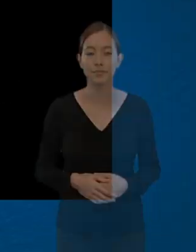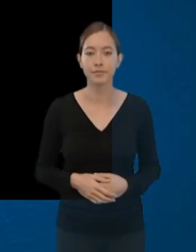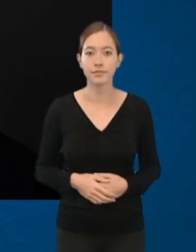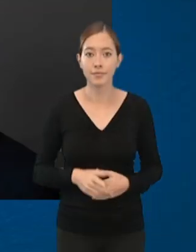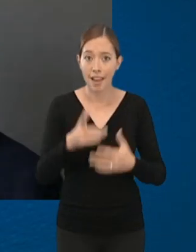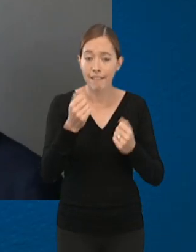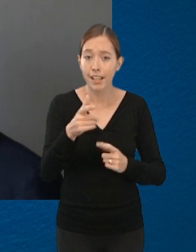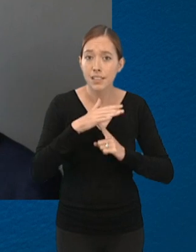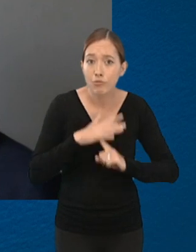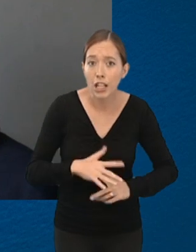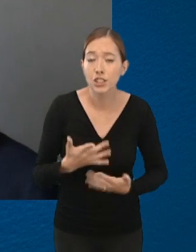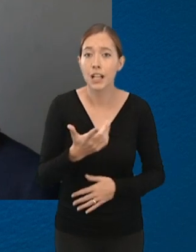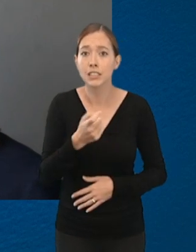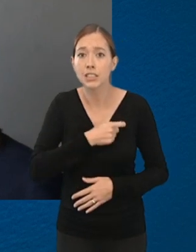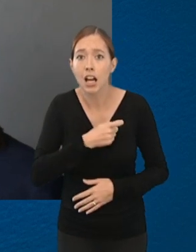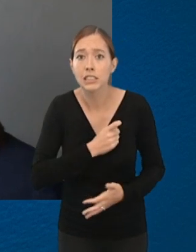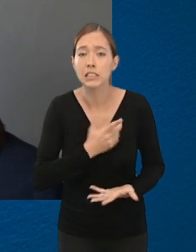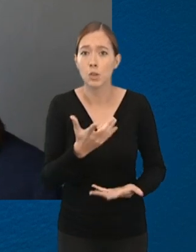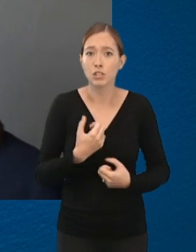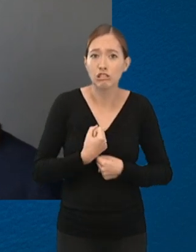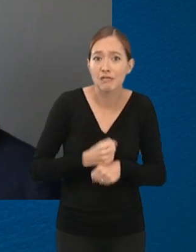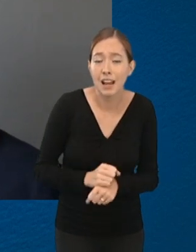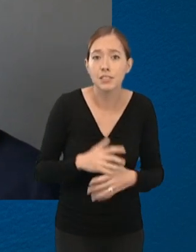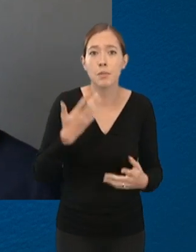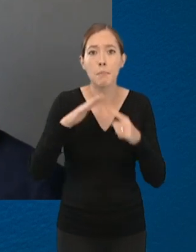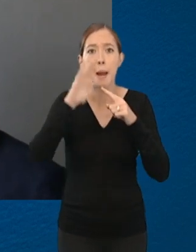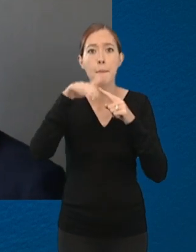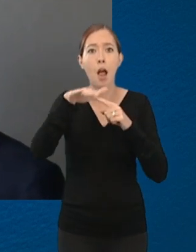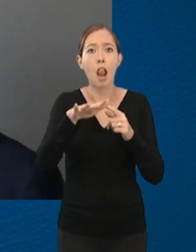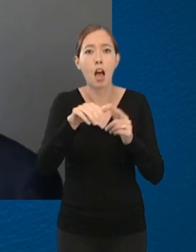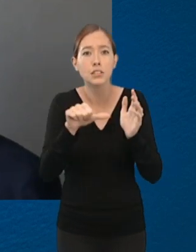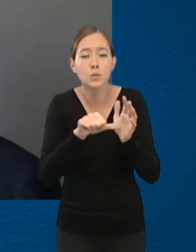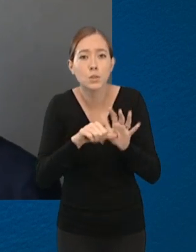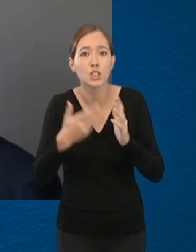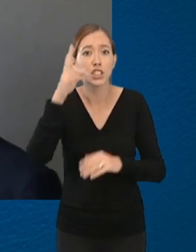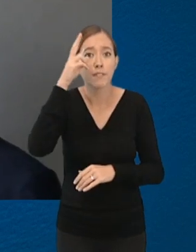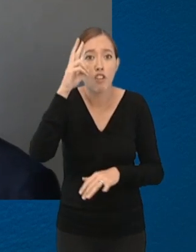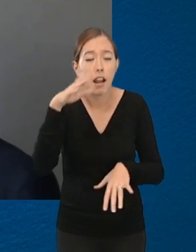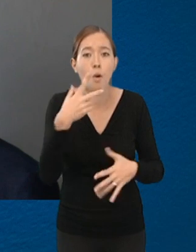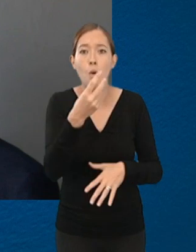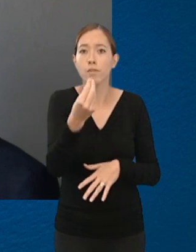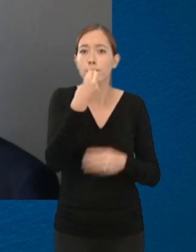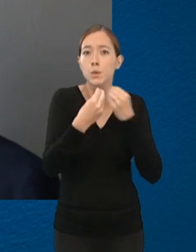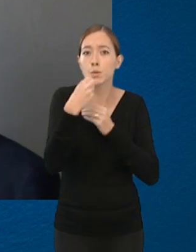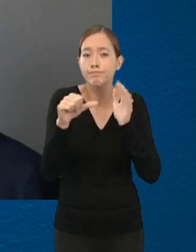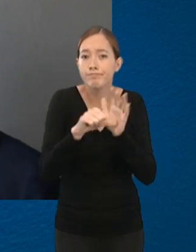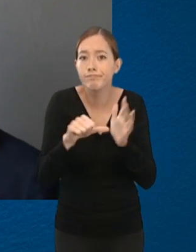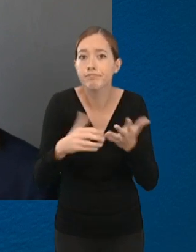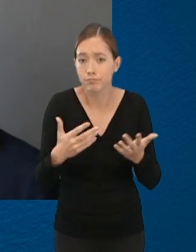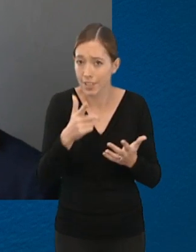If you suffer from depression, anxiety, stress, bipolar disorder, schizophrenia or an eating disorder, come and